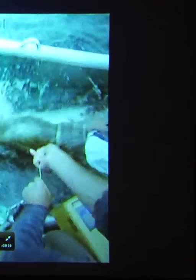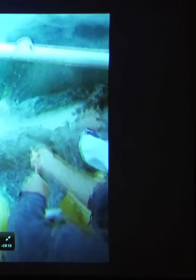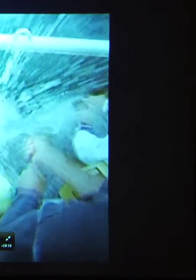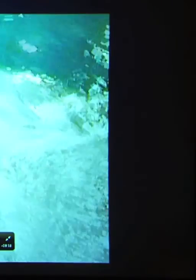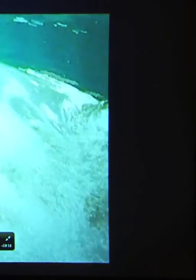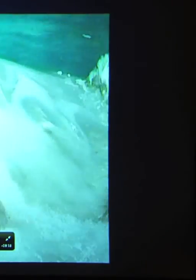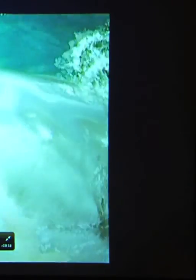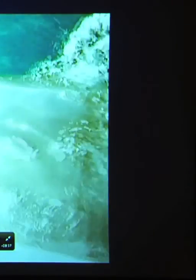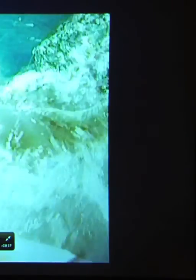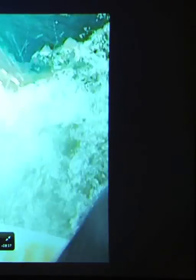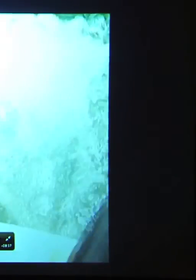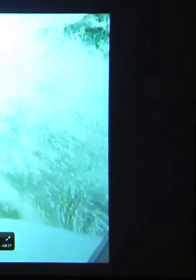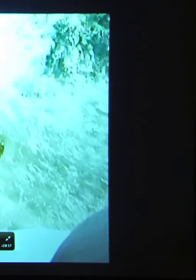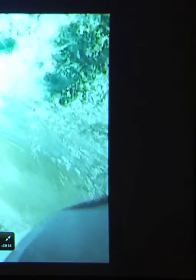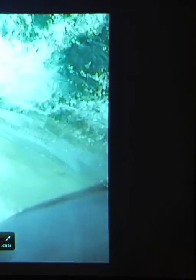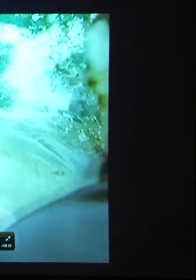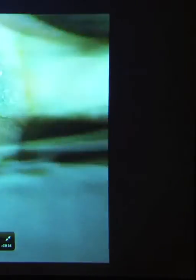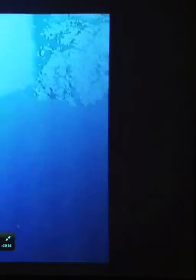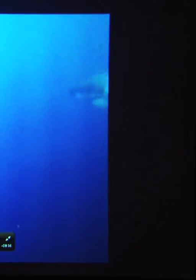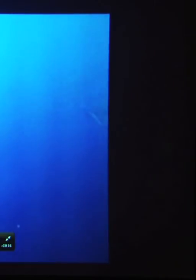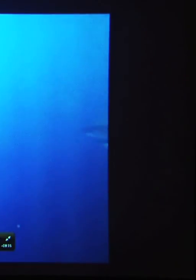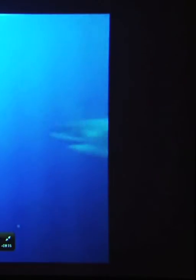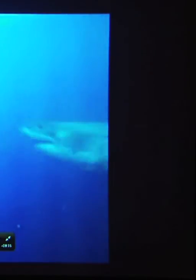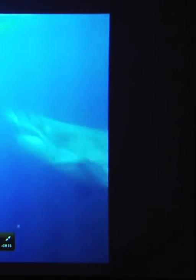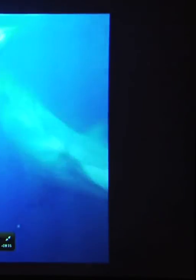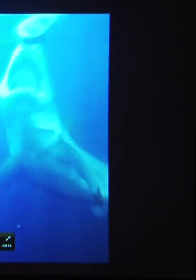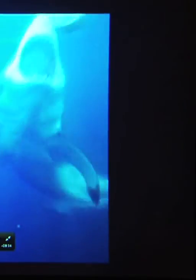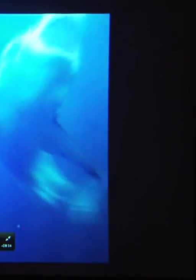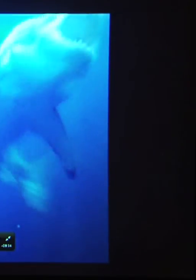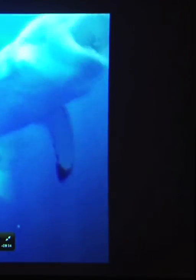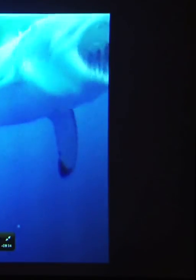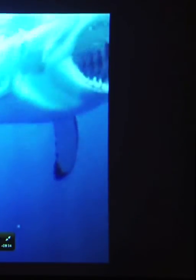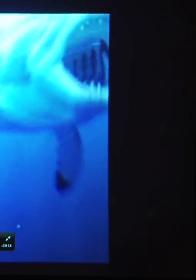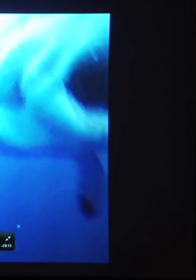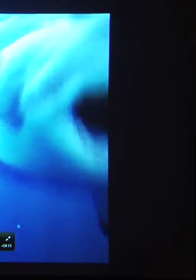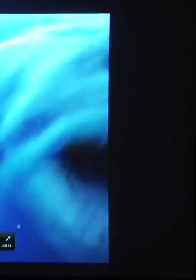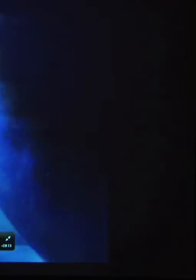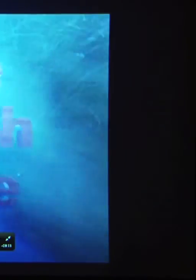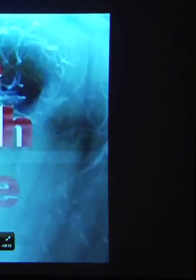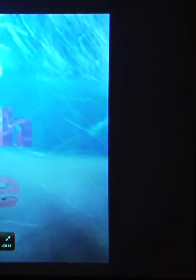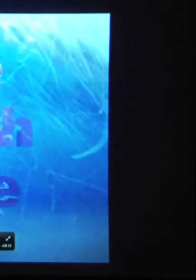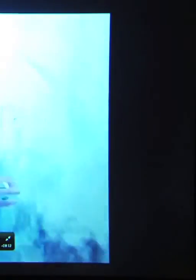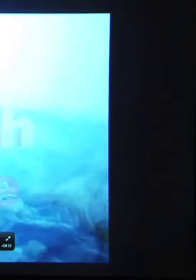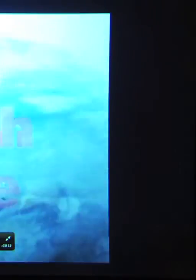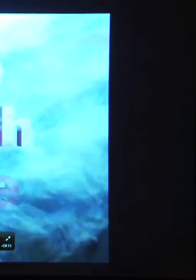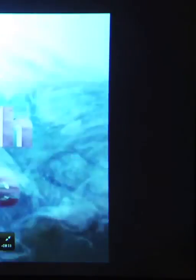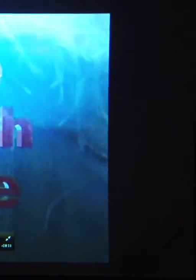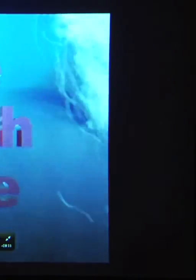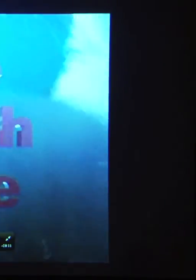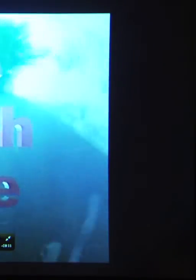Putting their lives on the line to do so. Work that takes them into the death zone.